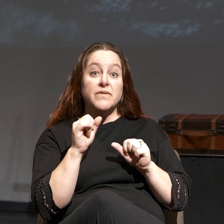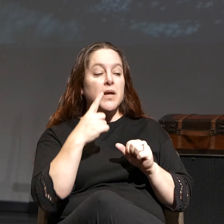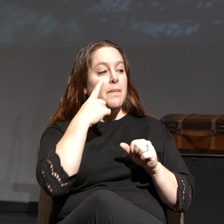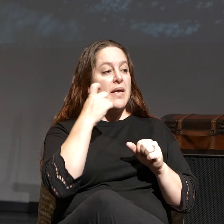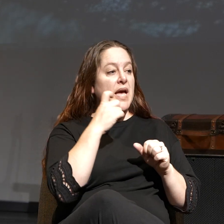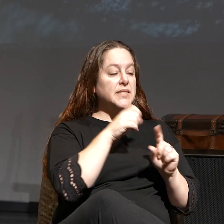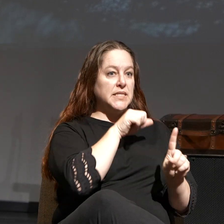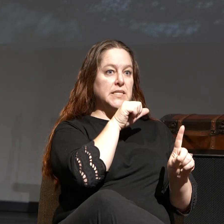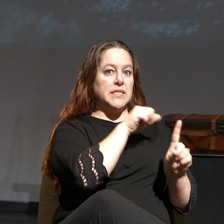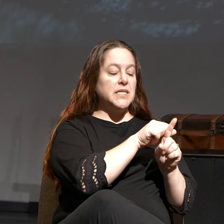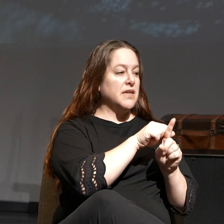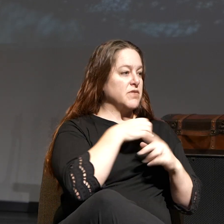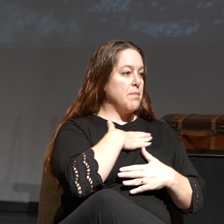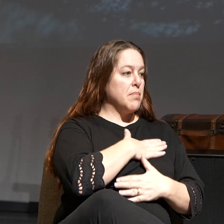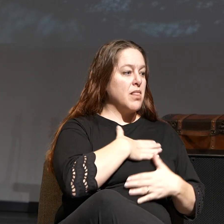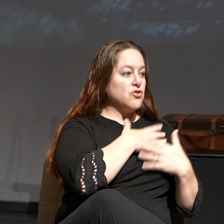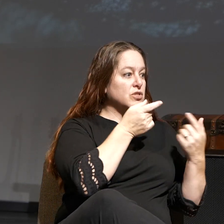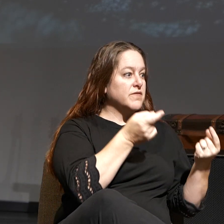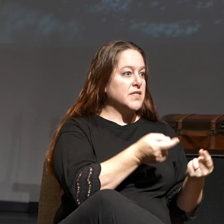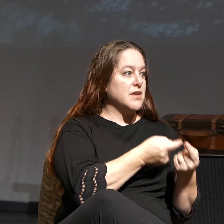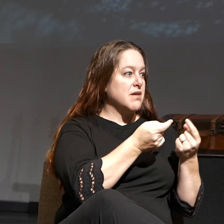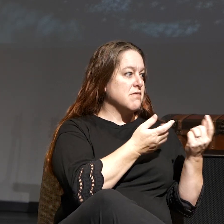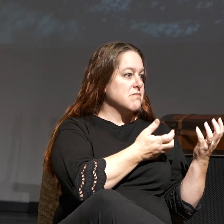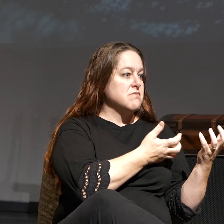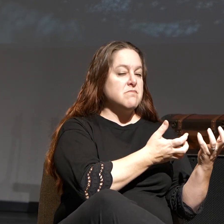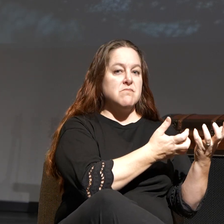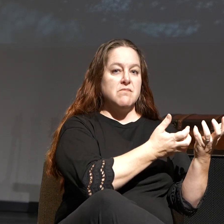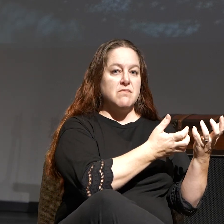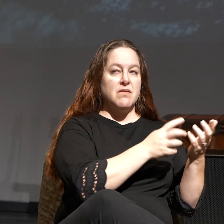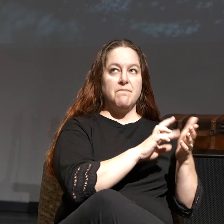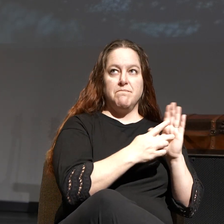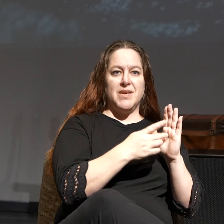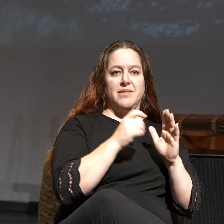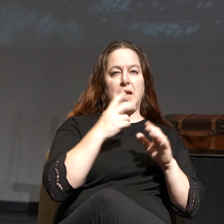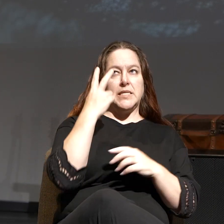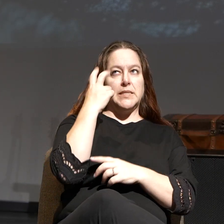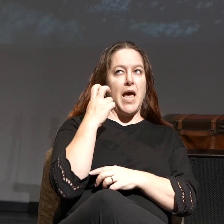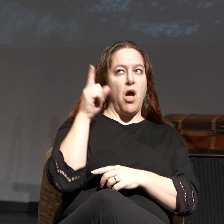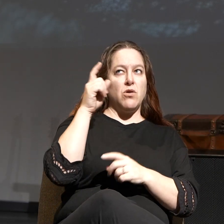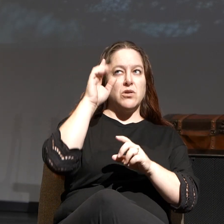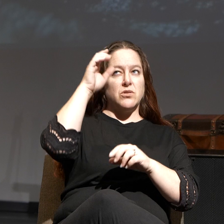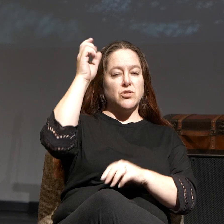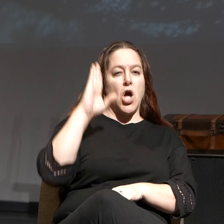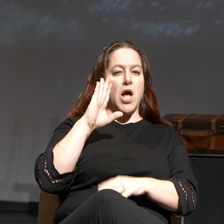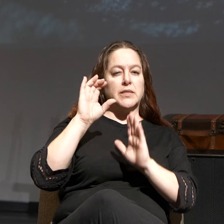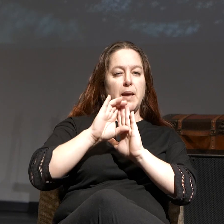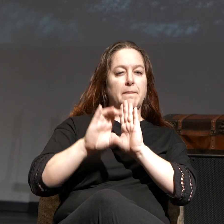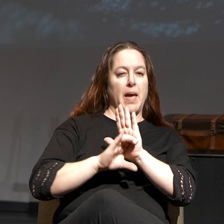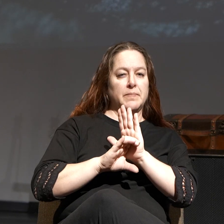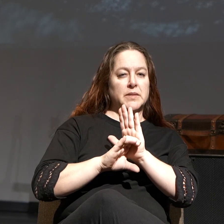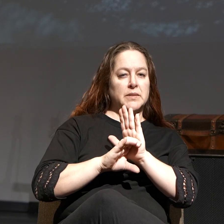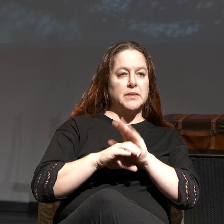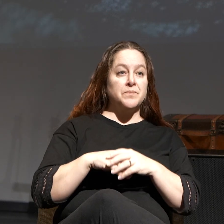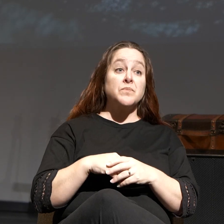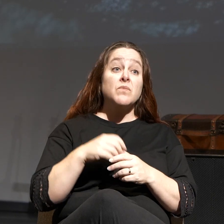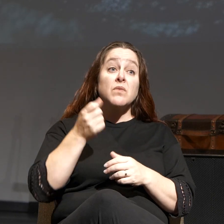the pleasures of sin, which they doubt God's commandments. Listen, God gave us his commandments